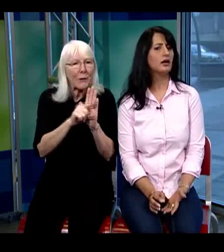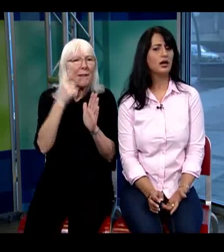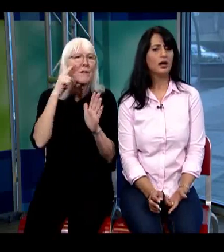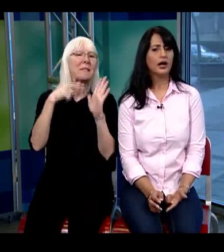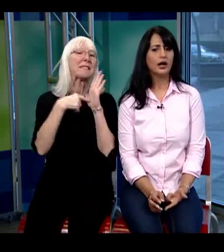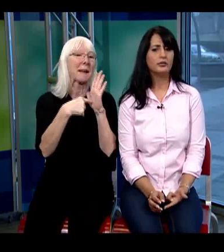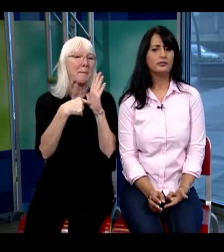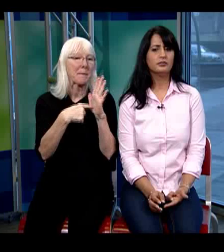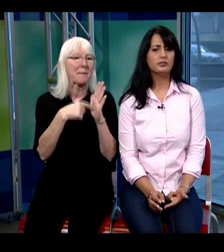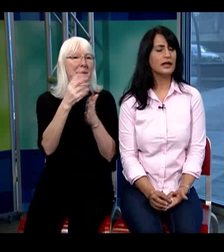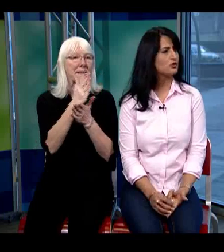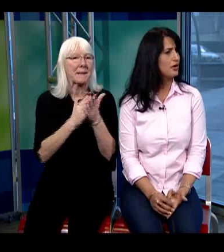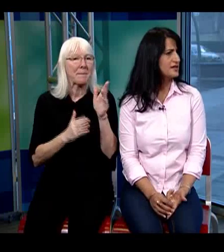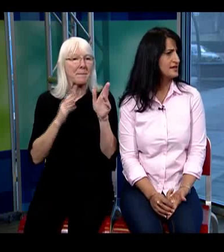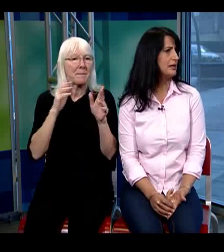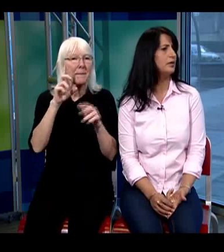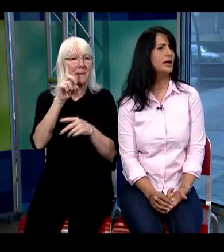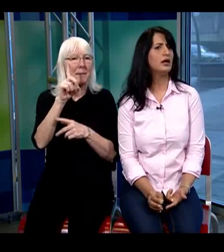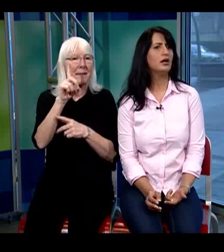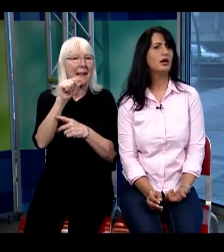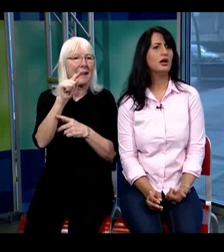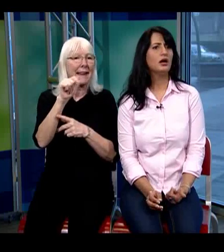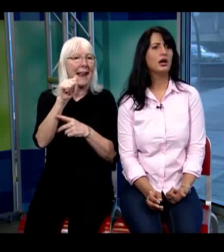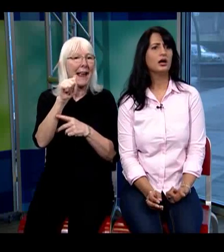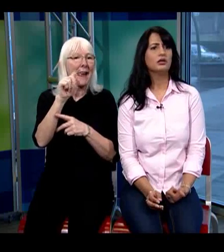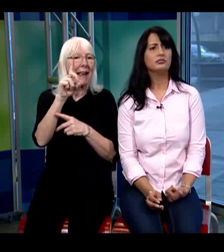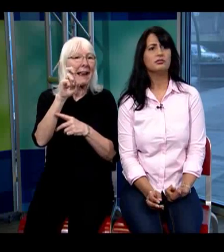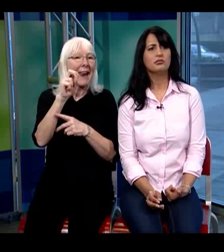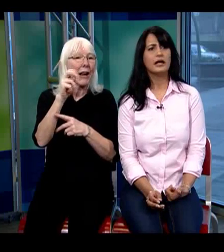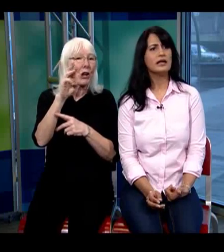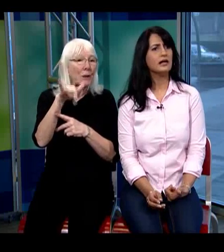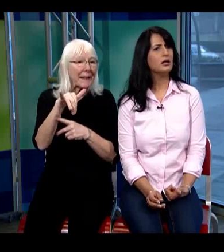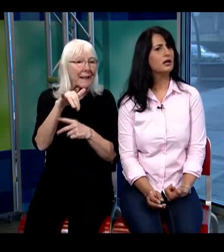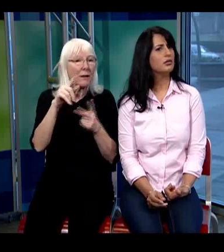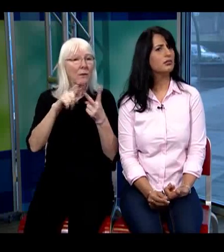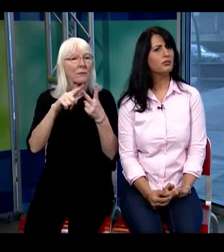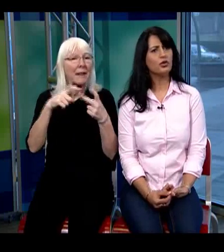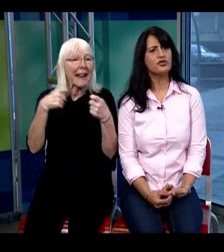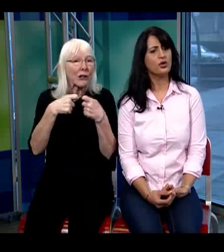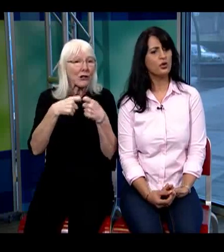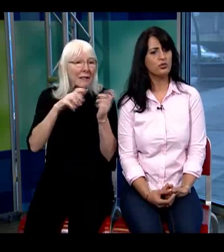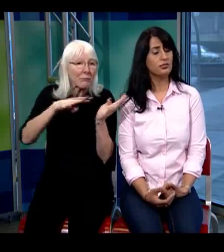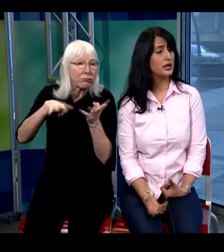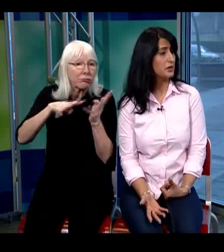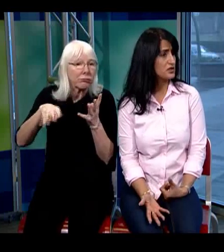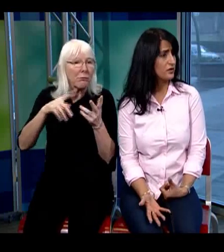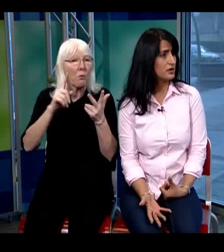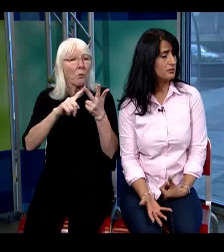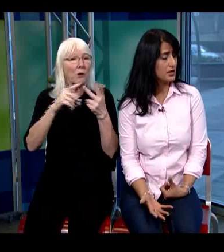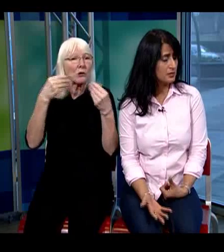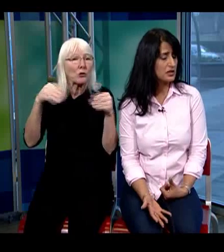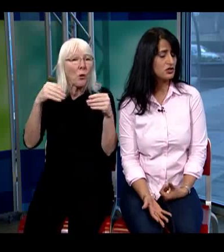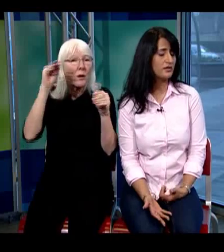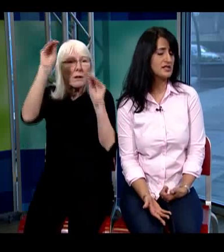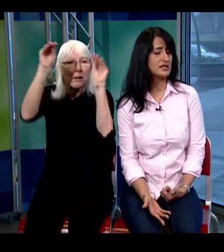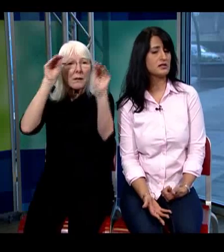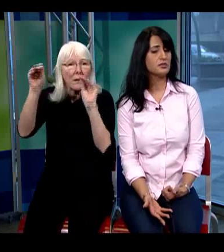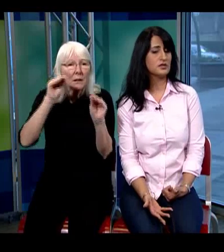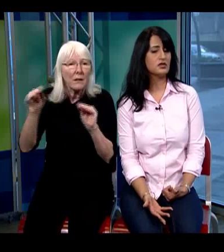electronics assembly and more so administrative administrative assistant positions